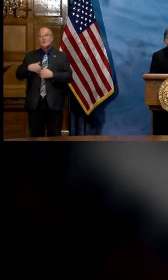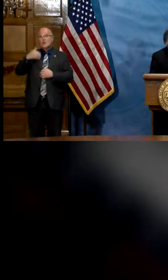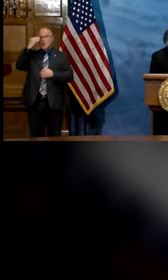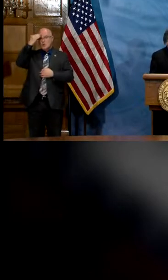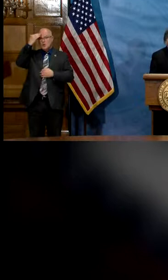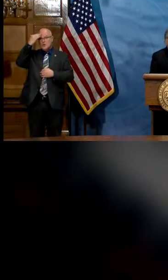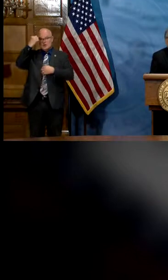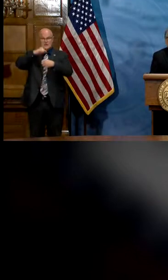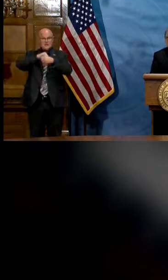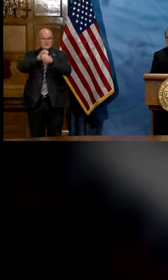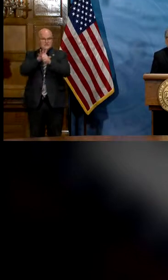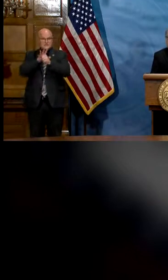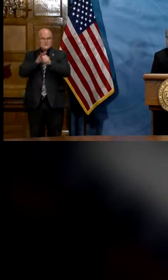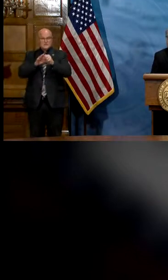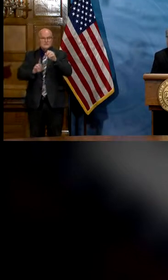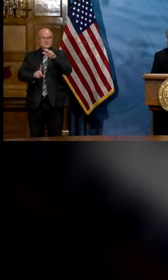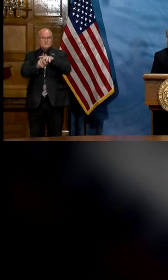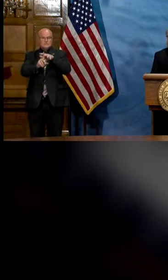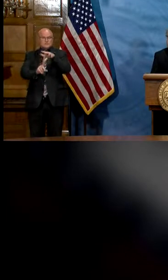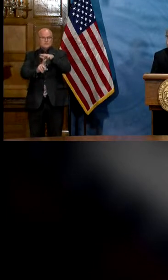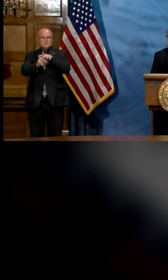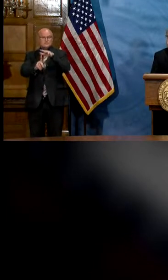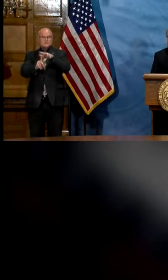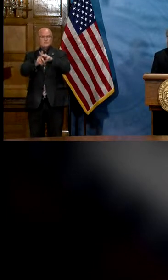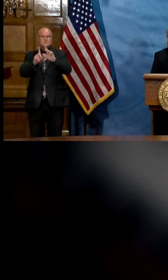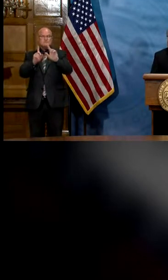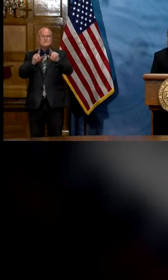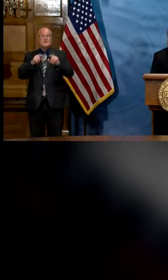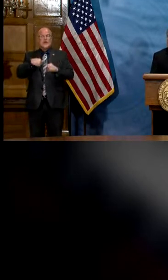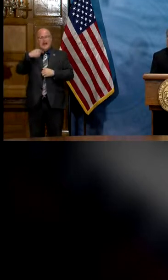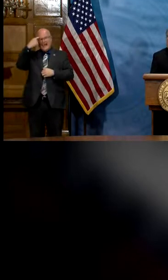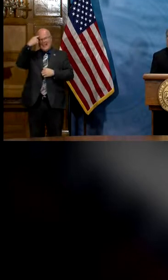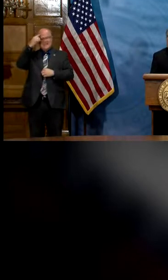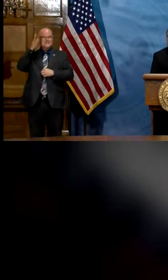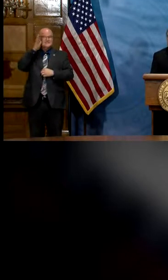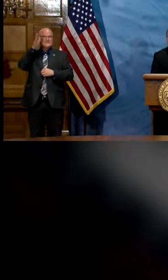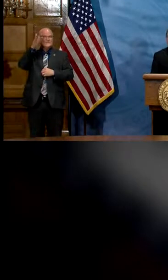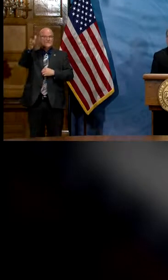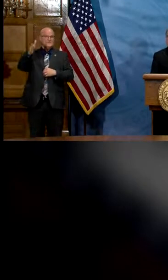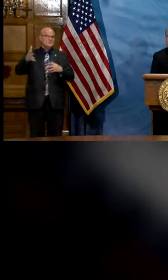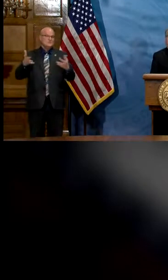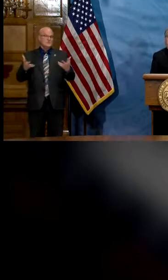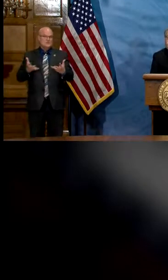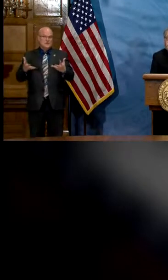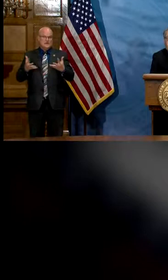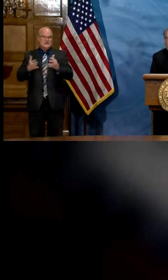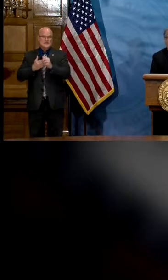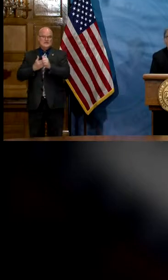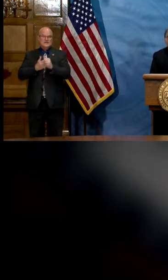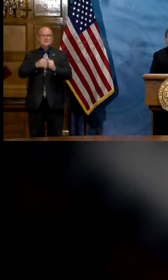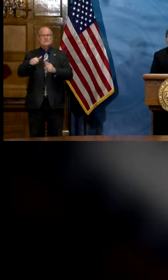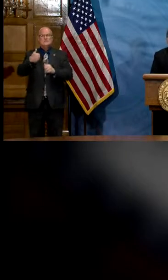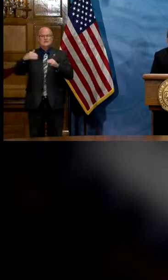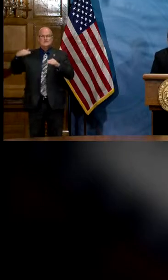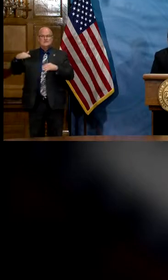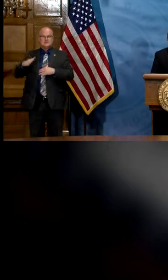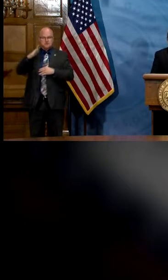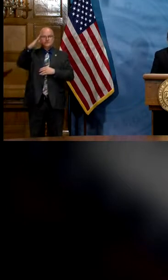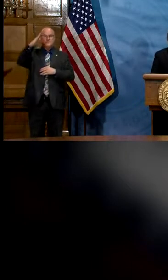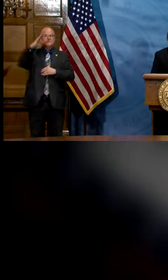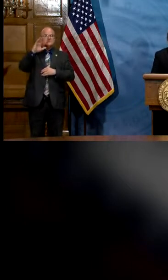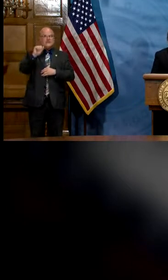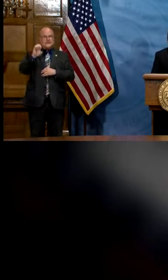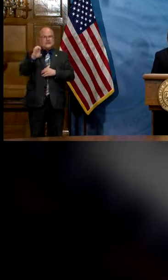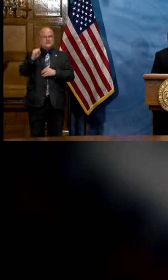continue to to arise um i think that in the future one of our big concerns is that this could lead to another spike in the number of